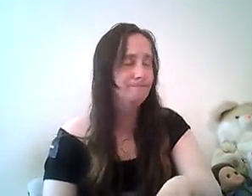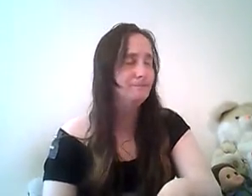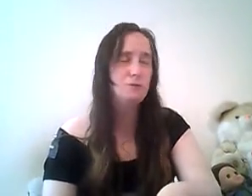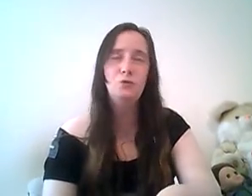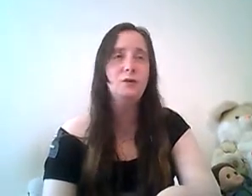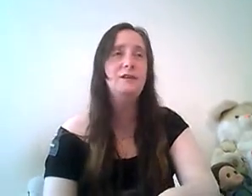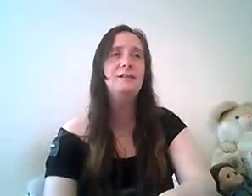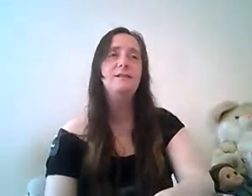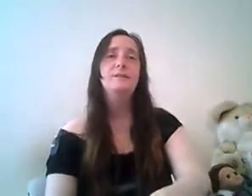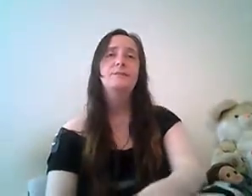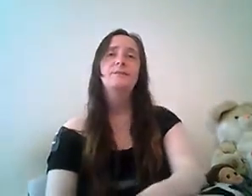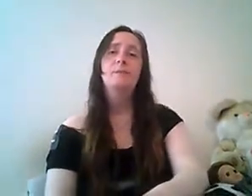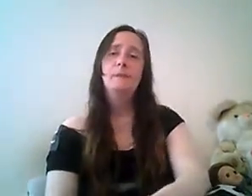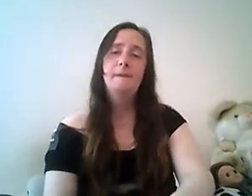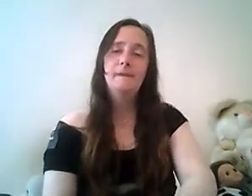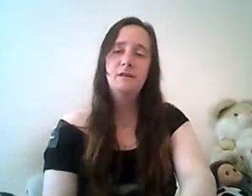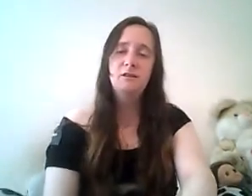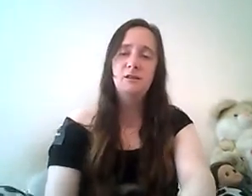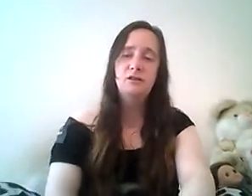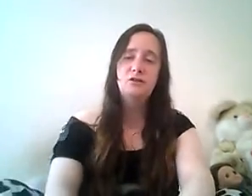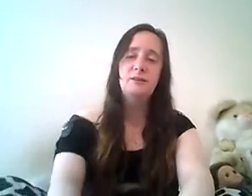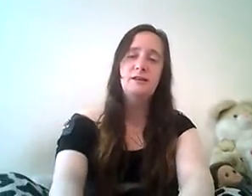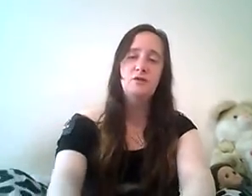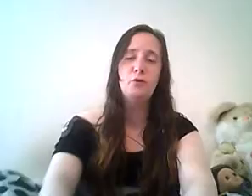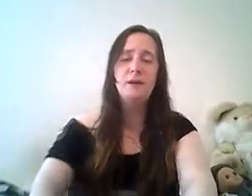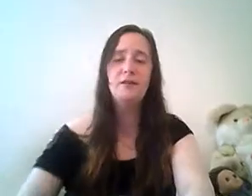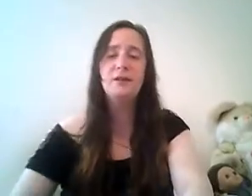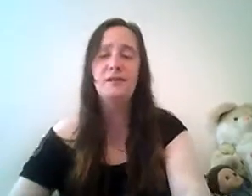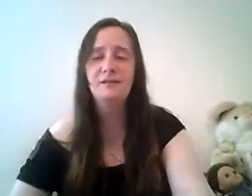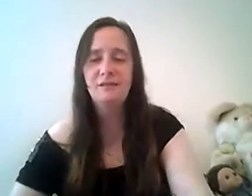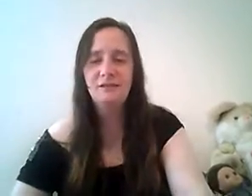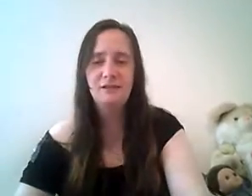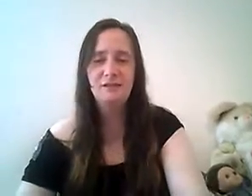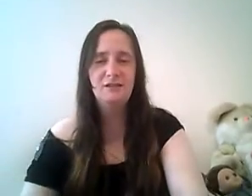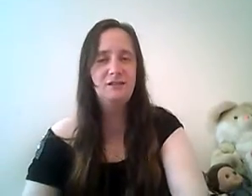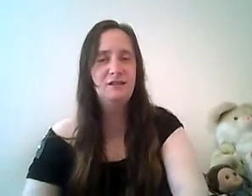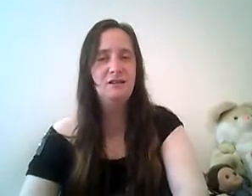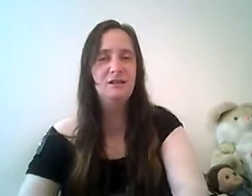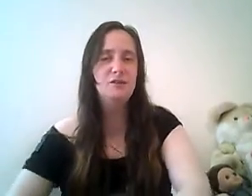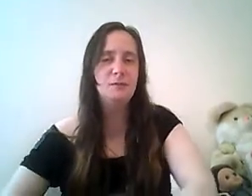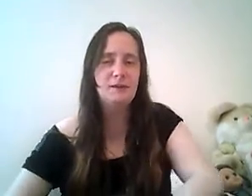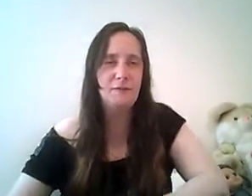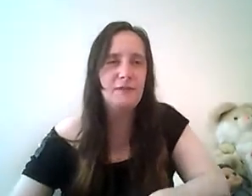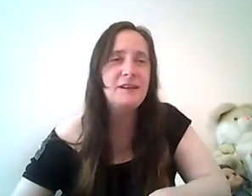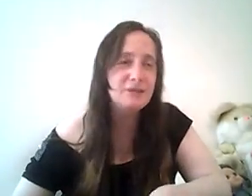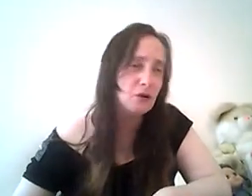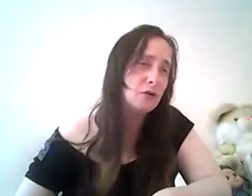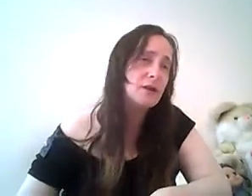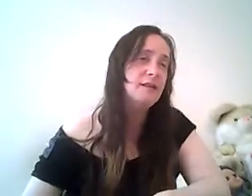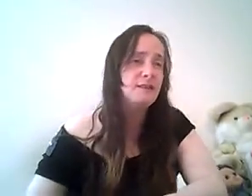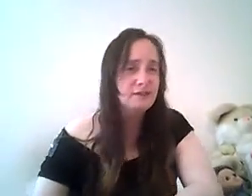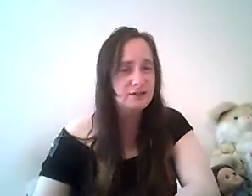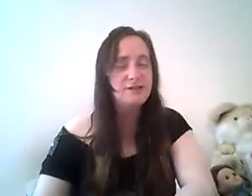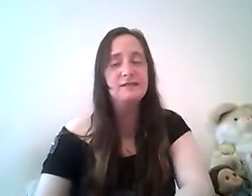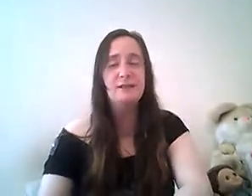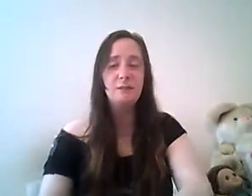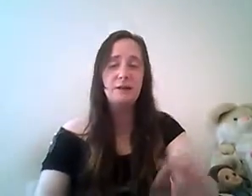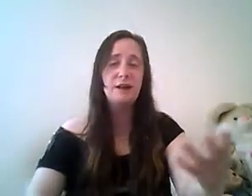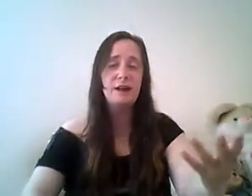it's not right it should be like a two by thing she'd be like if he needs her and she needs him then i